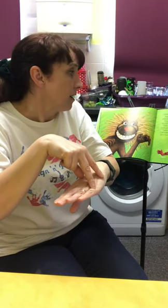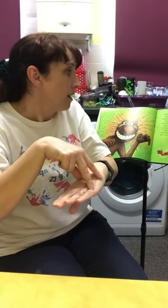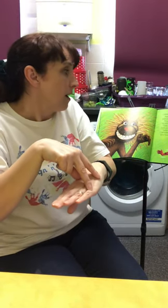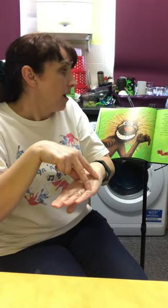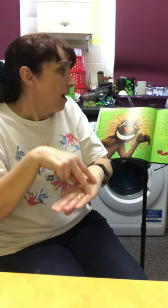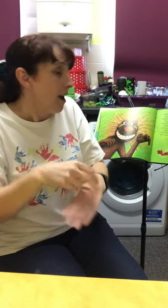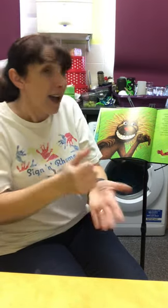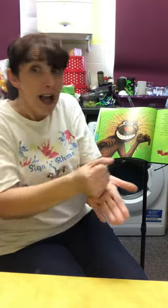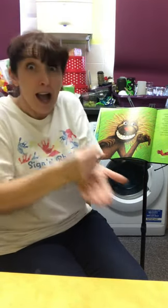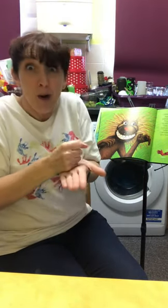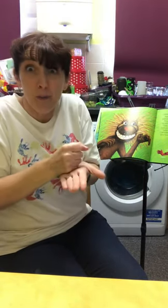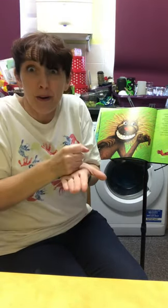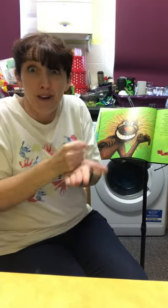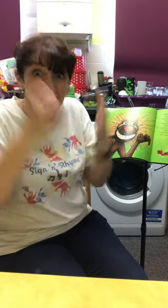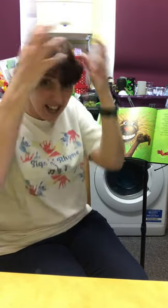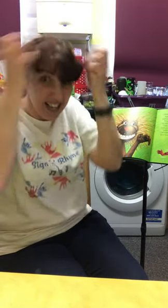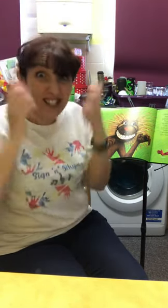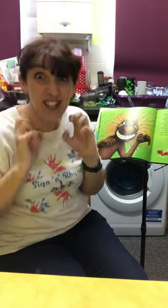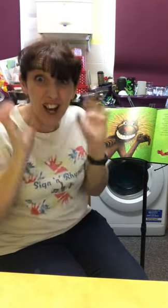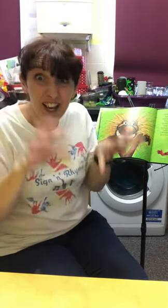Help! It's lion!